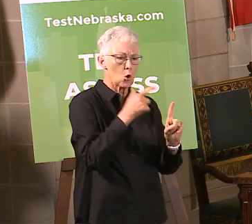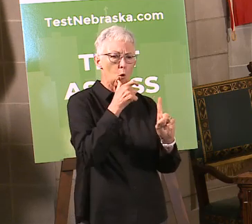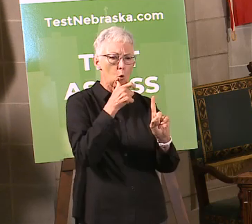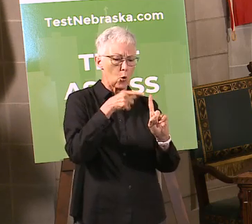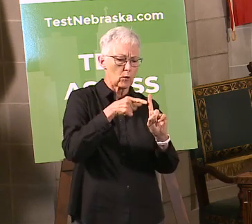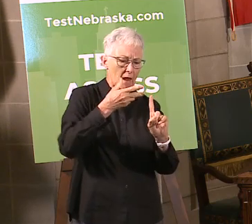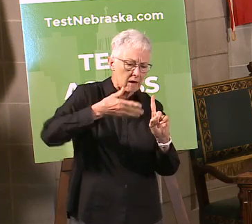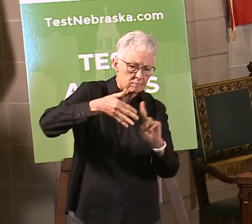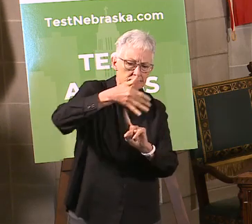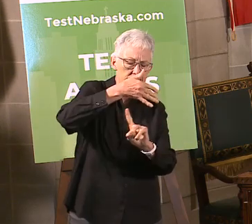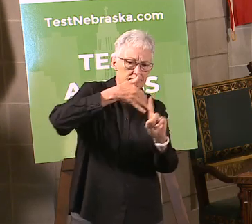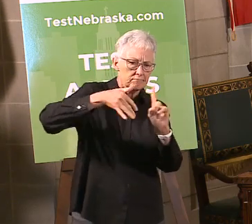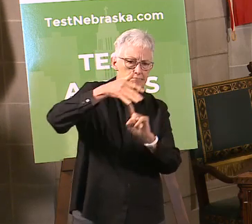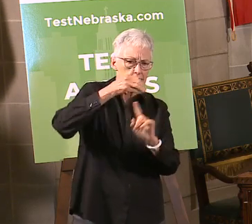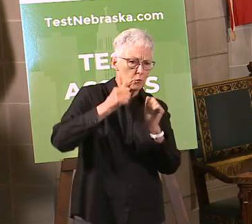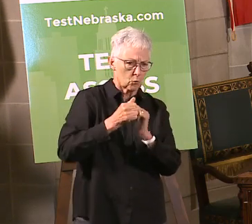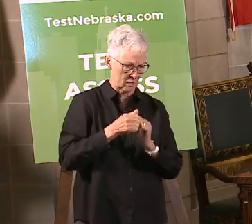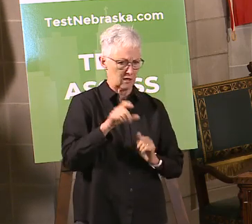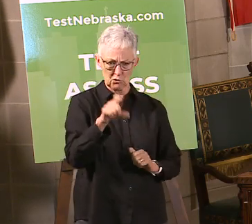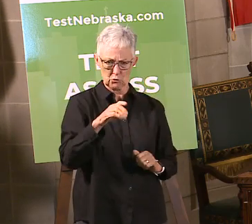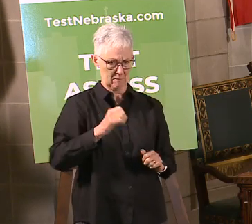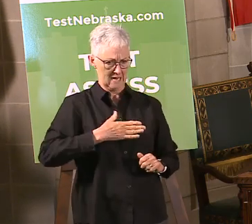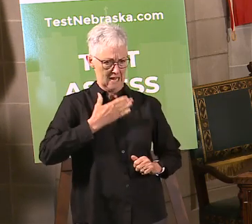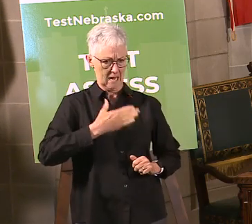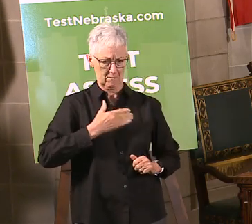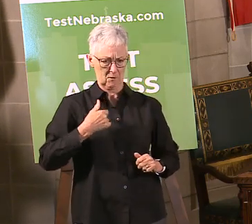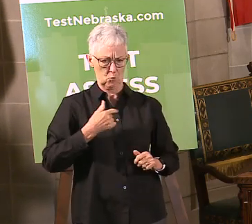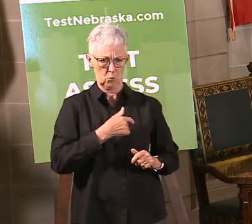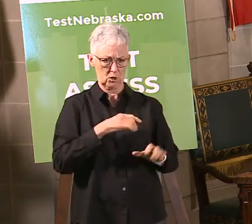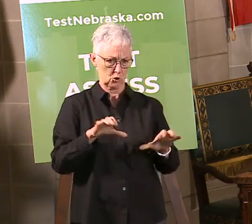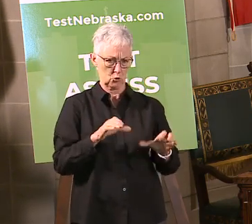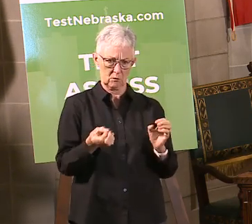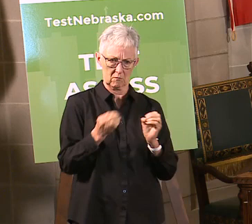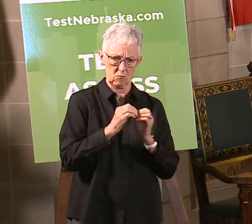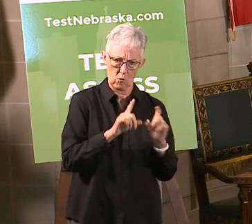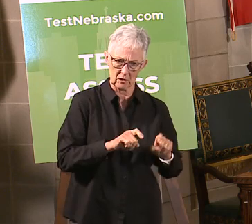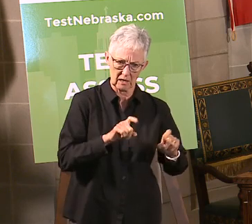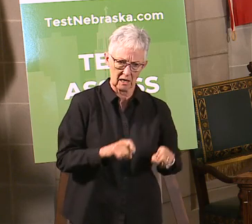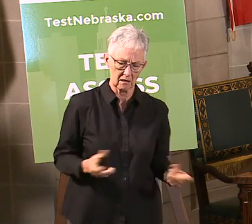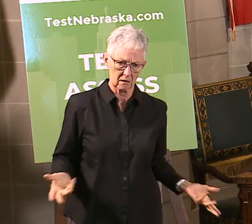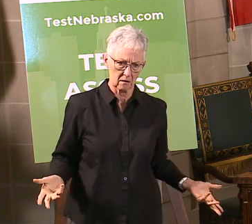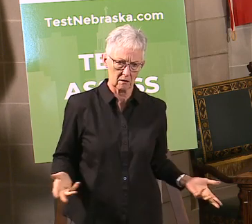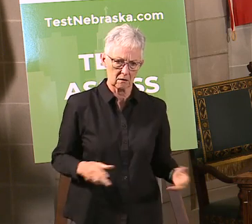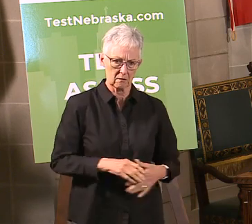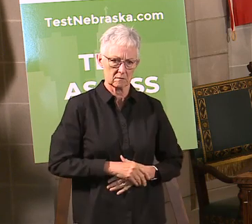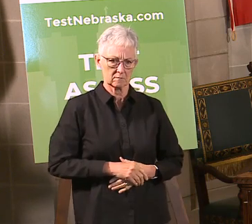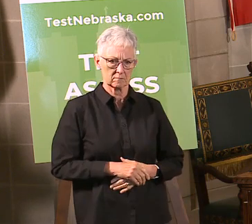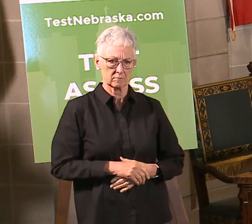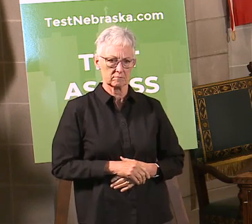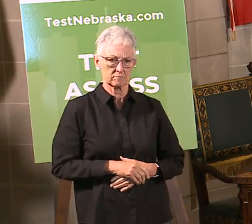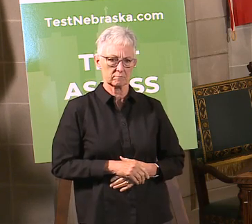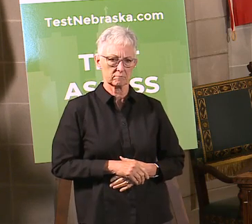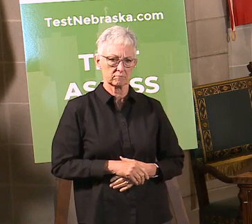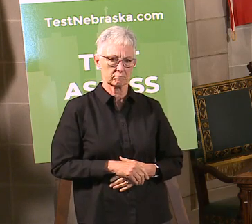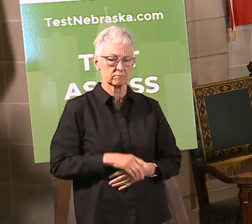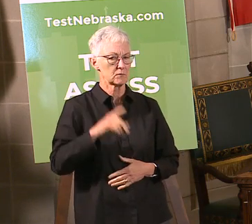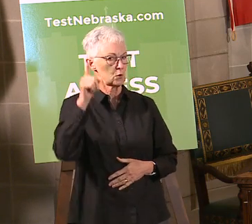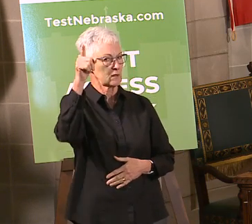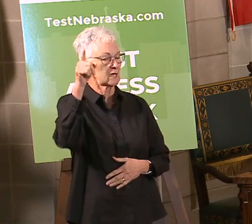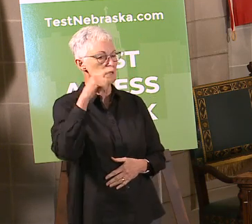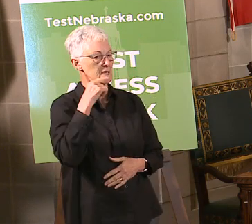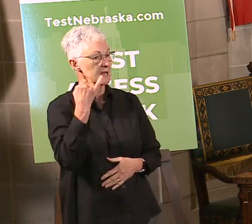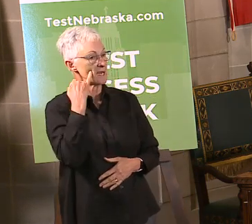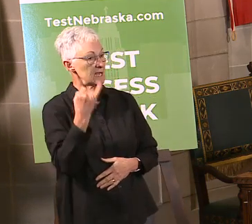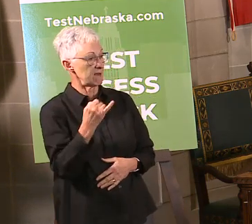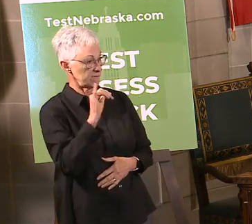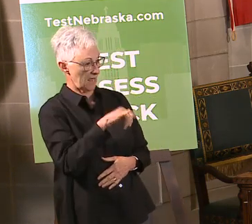testing. Well, they say if you had offered the $27 million to the local infrastructure, then perhaps they could have done it